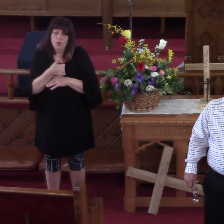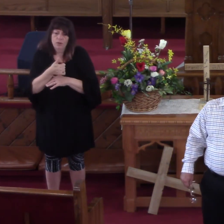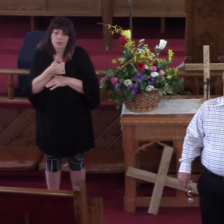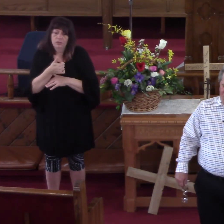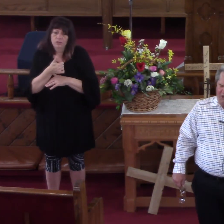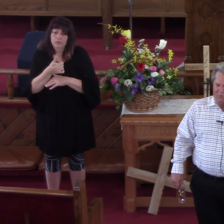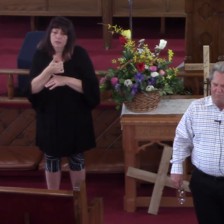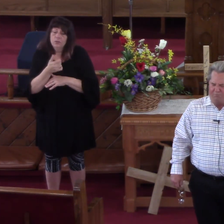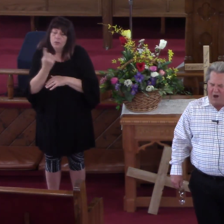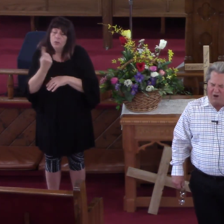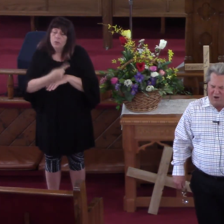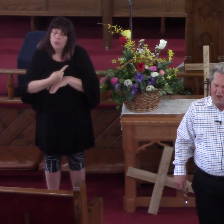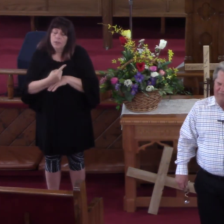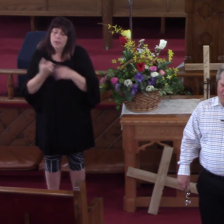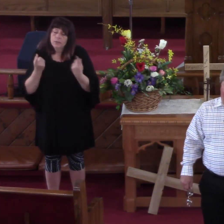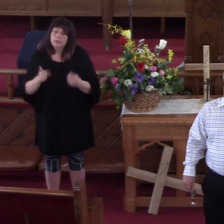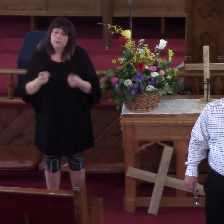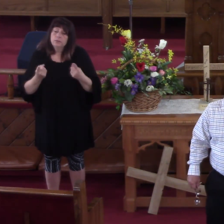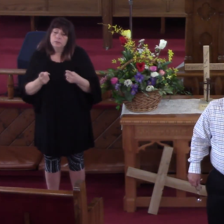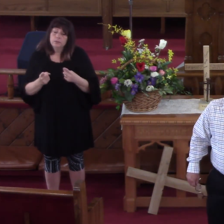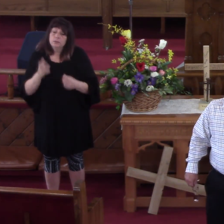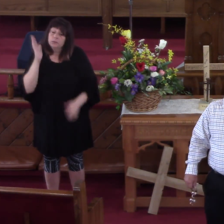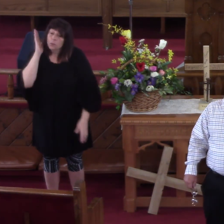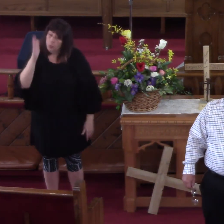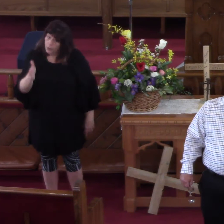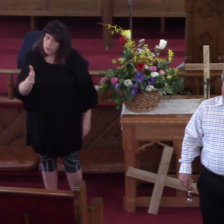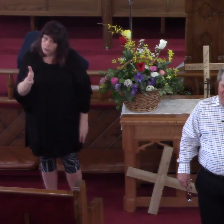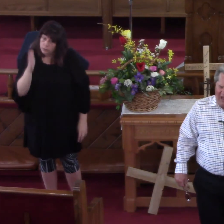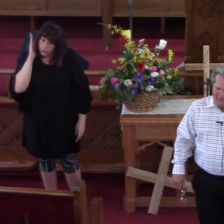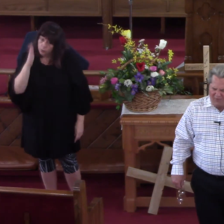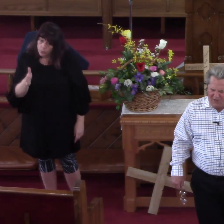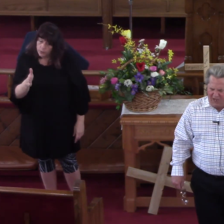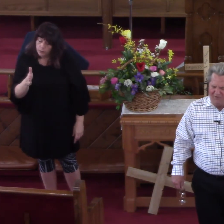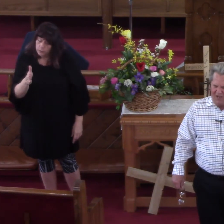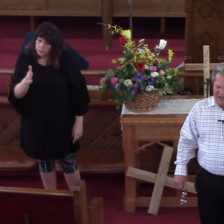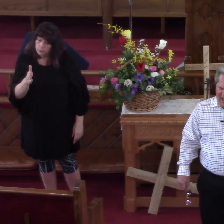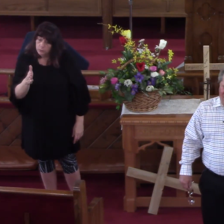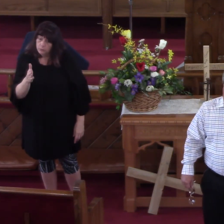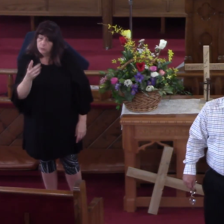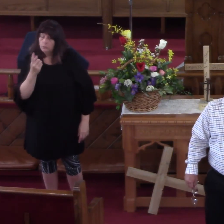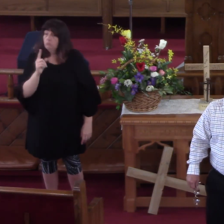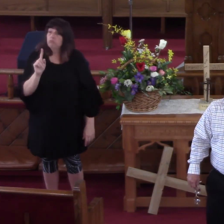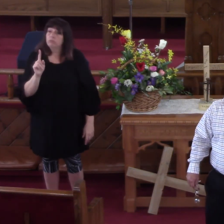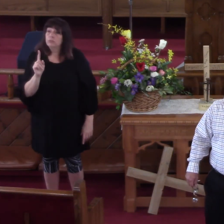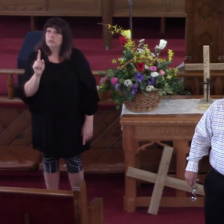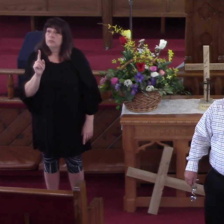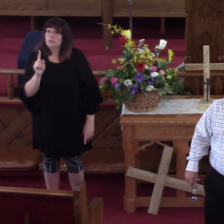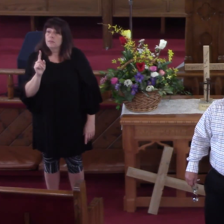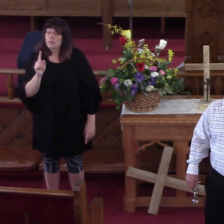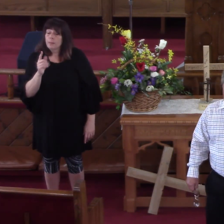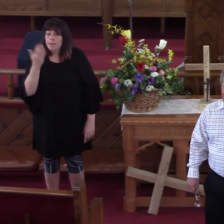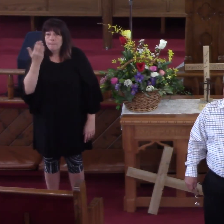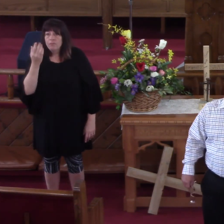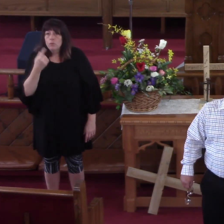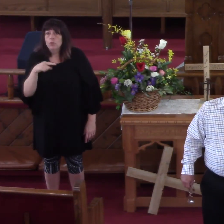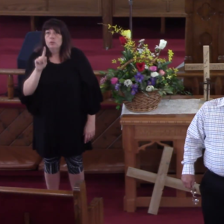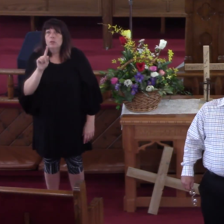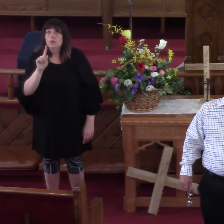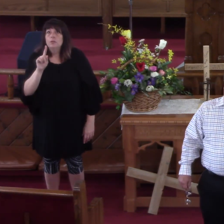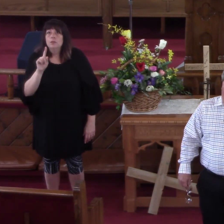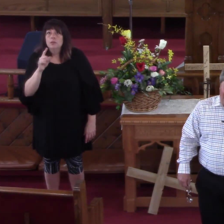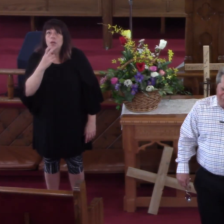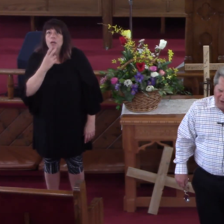Before The Judgment Bar Of God And You're Going To Have To Give An Account Of Yourself Before Him